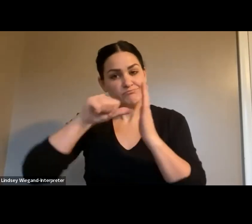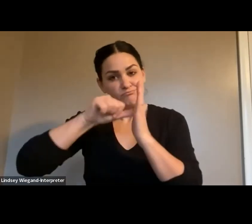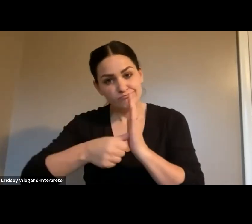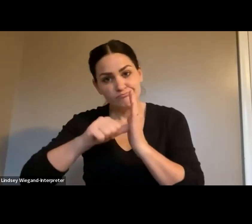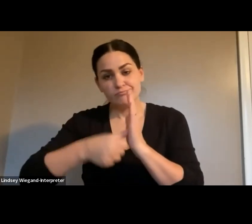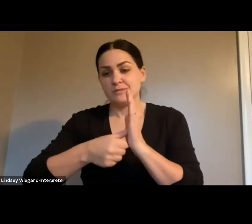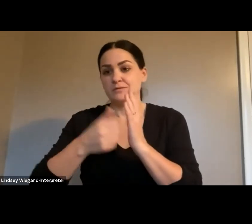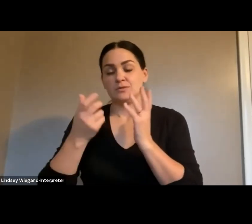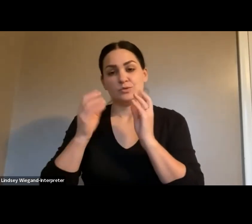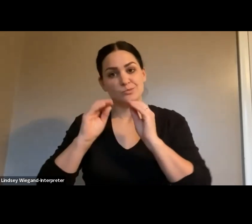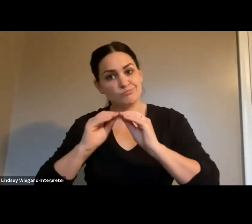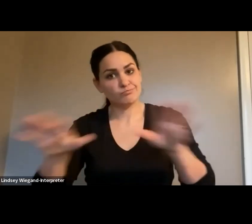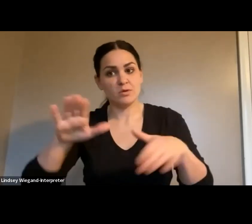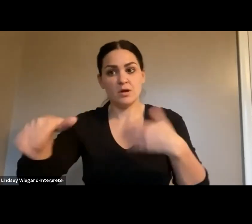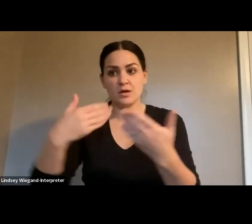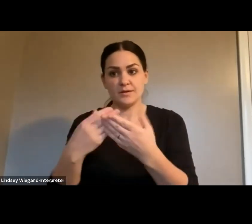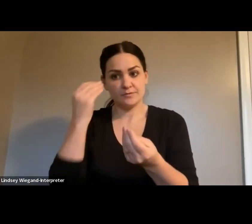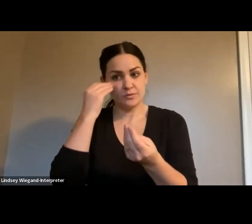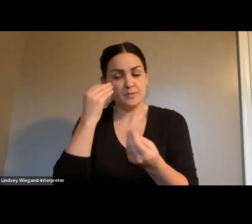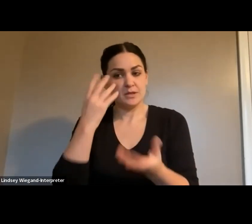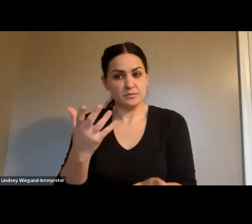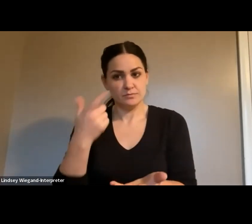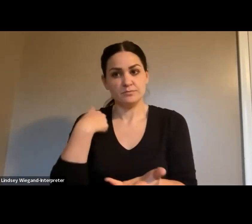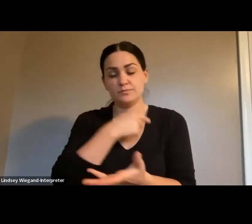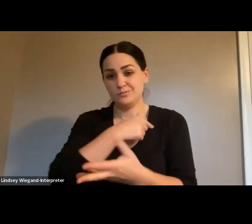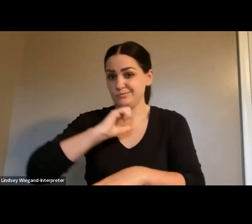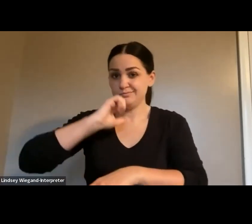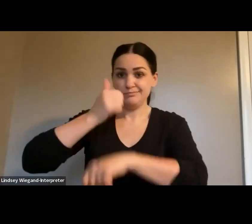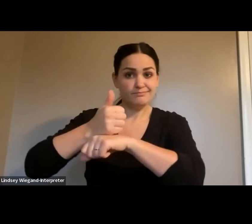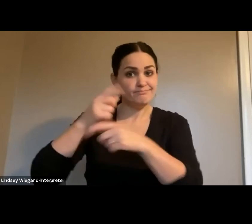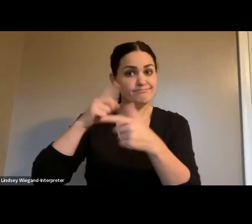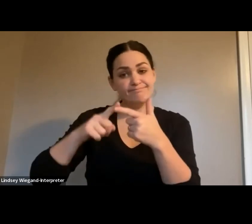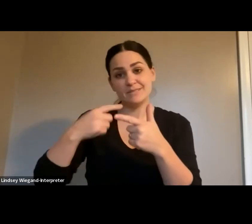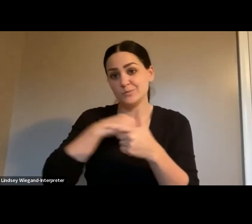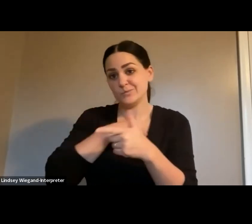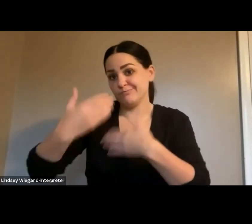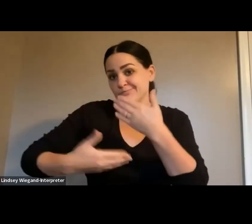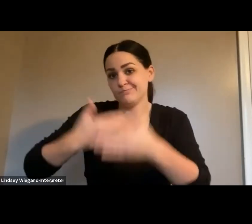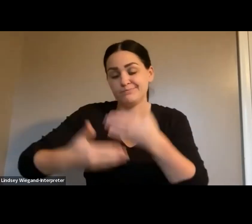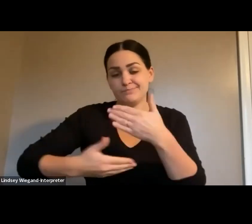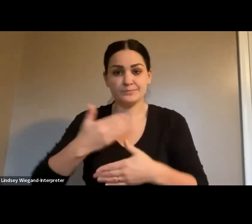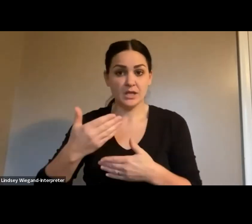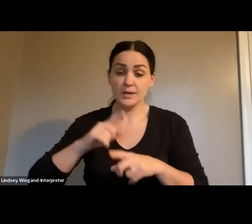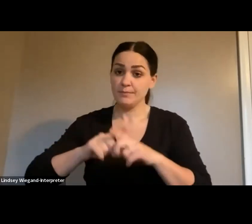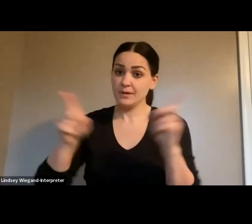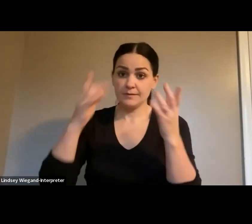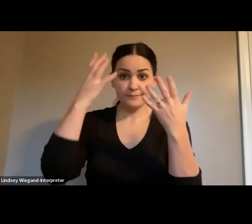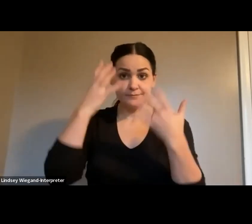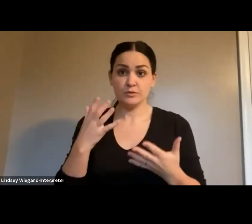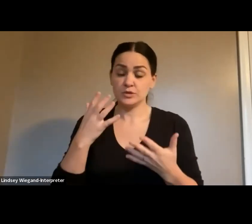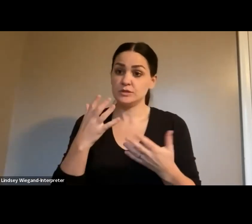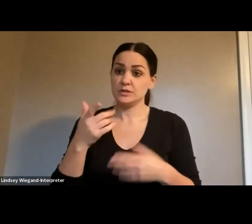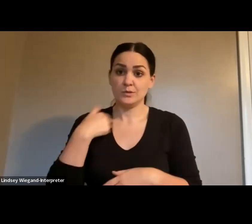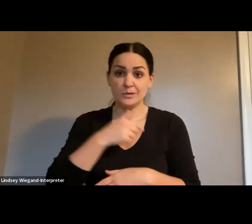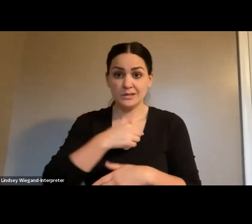We get that information. We set up shop and we go about our business. Unfortunately, we went about our business